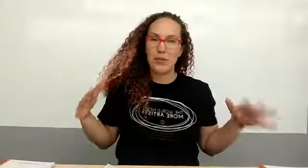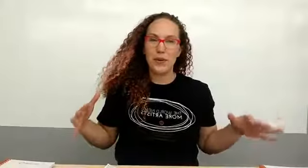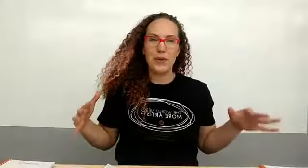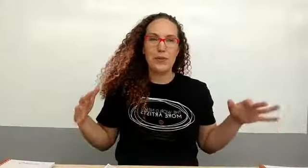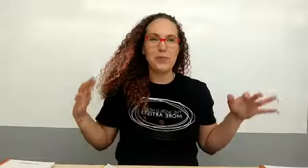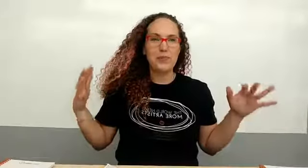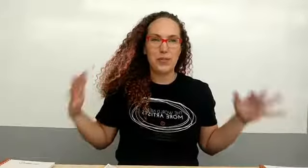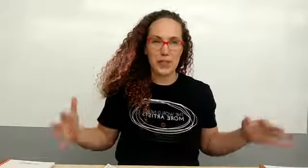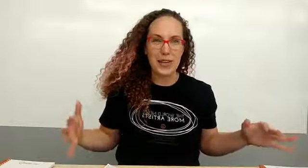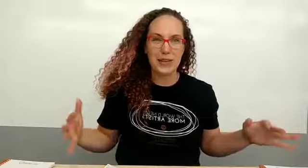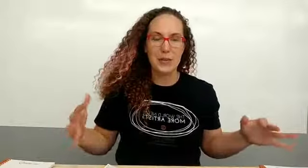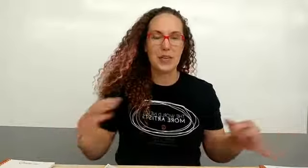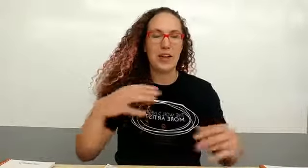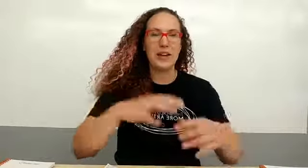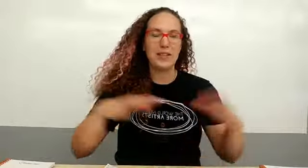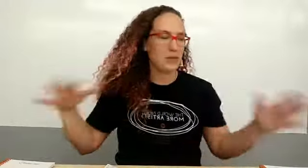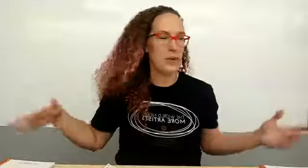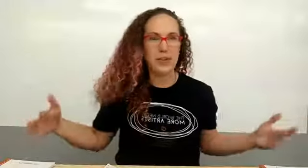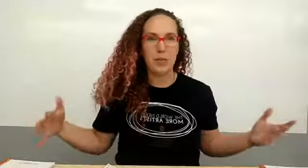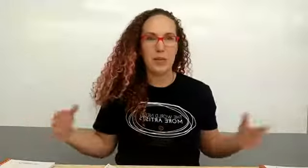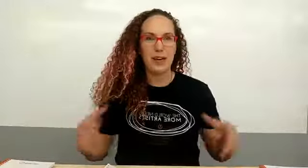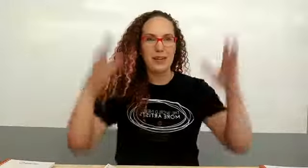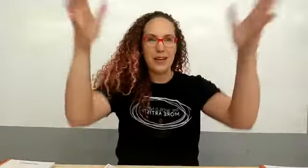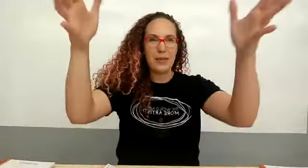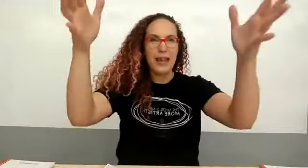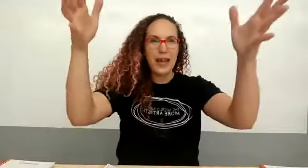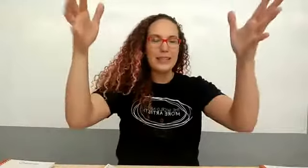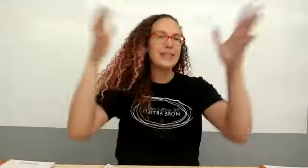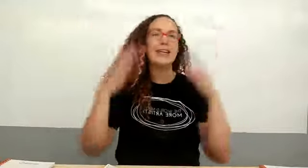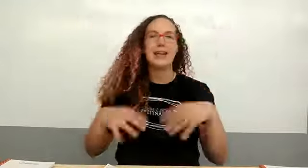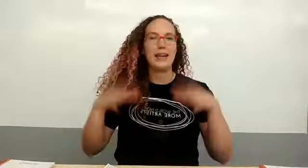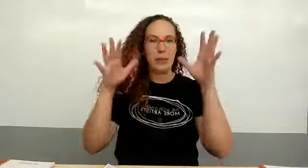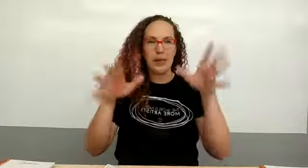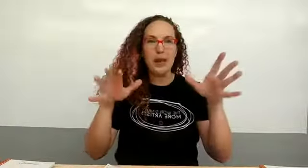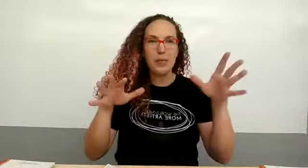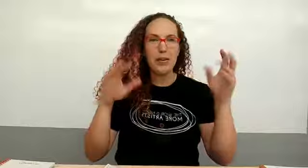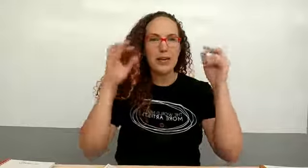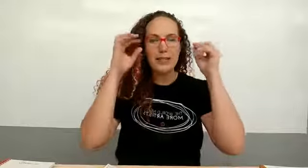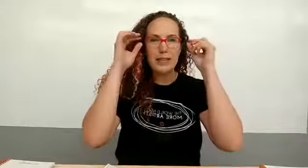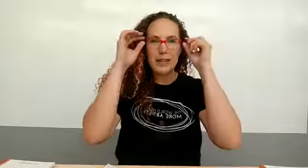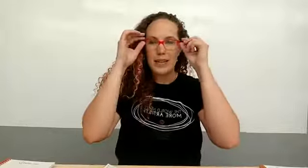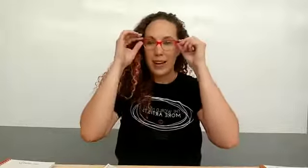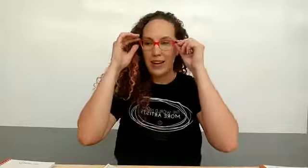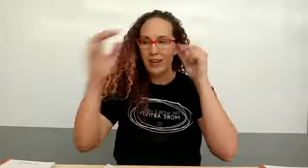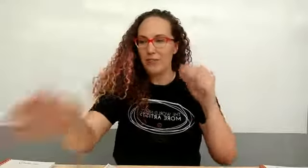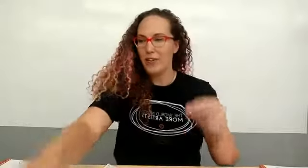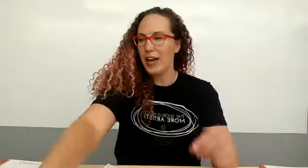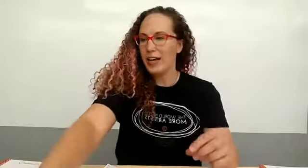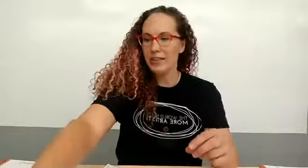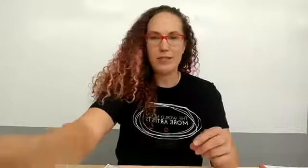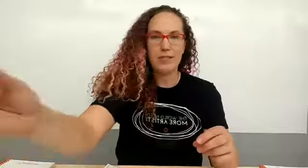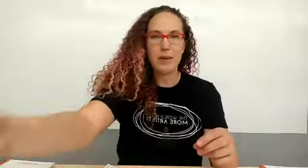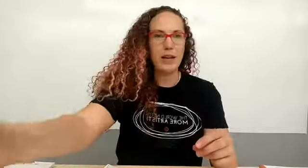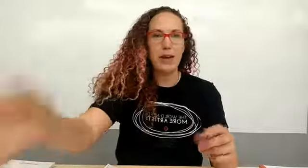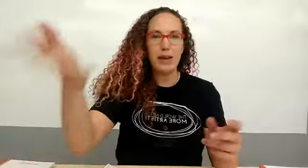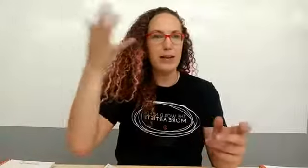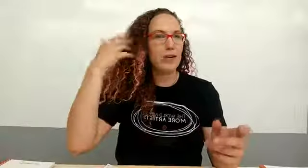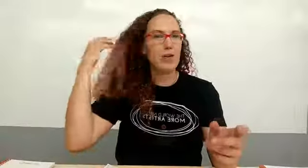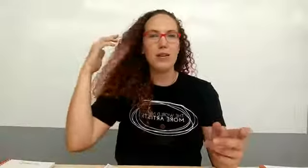to film for talent team tonight worked out pretty well because I got my light and I got my cameras and I forgot my mic cord